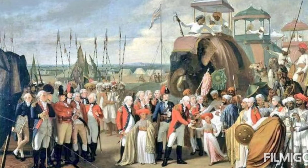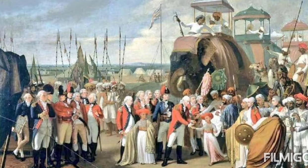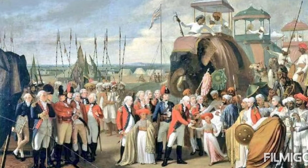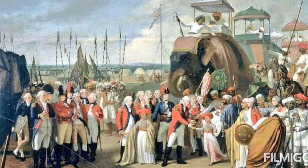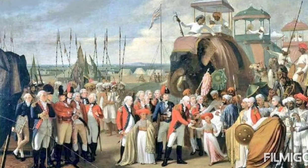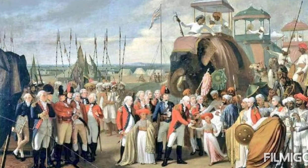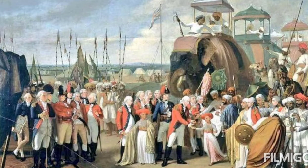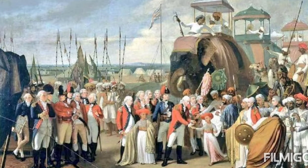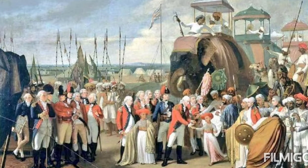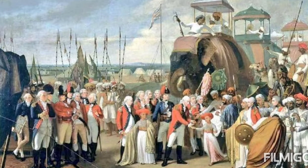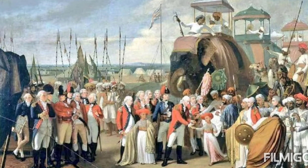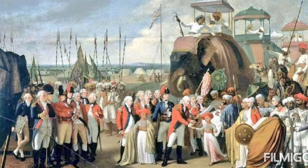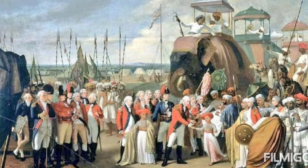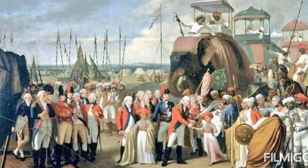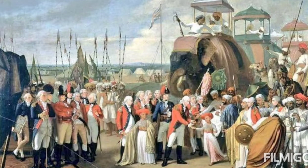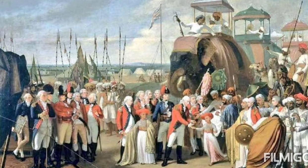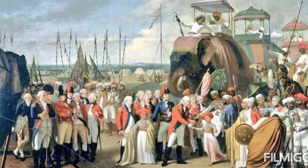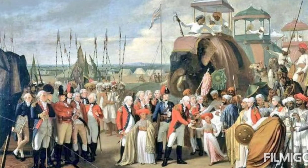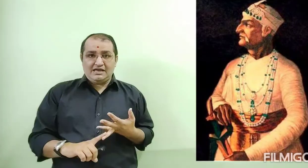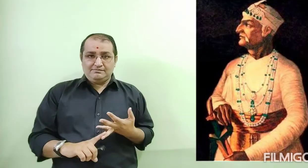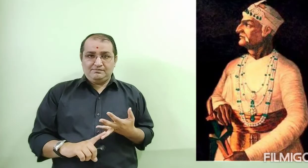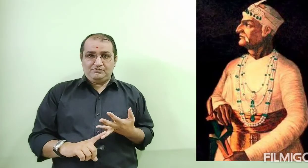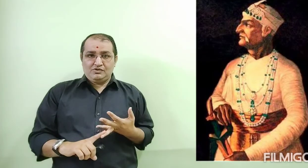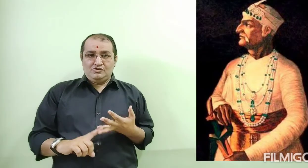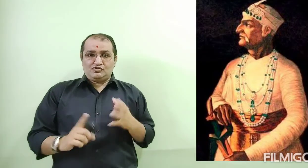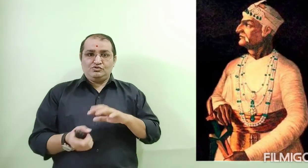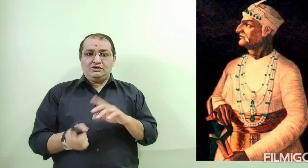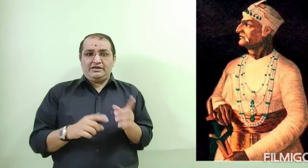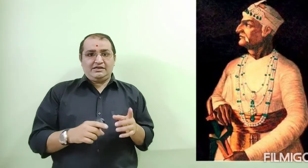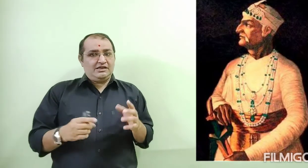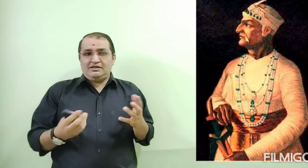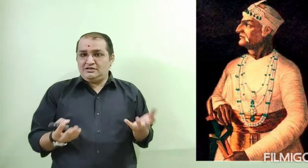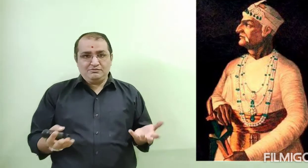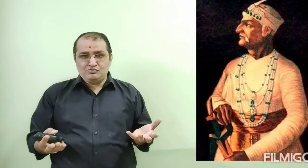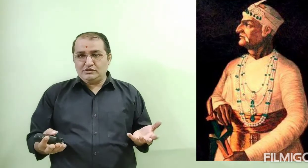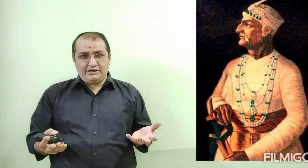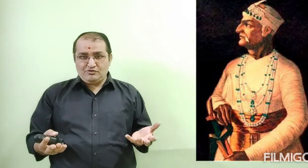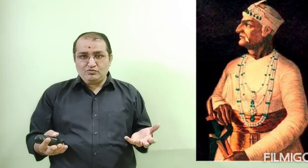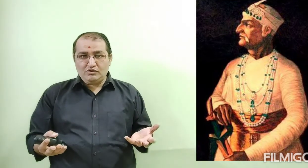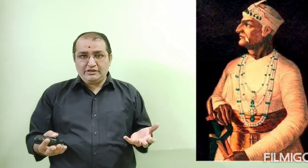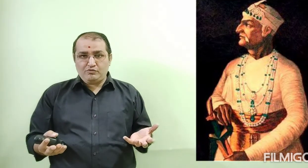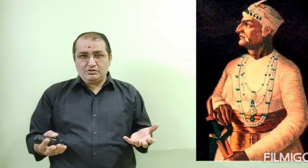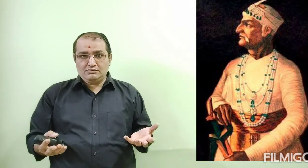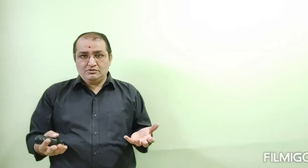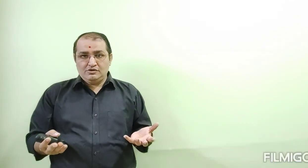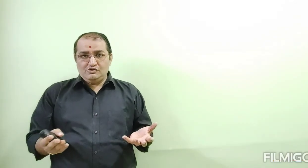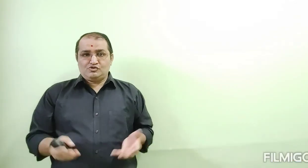Maratha and Nizam. So, they attacked and then Tipu Sultan cannot want that war. So,